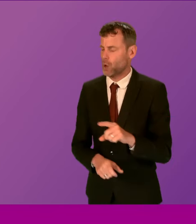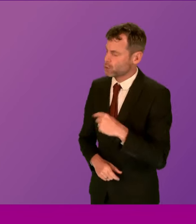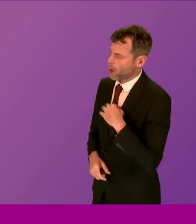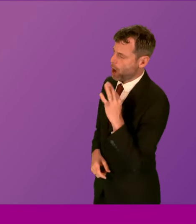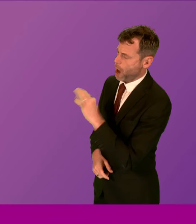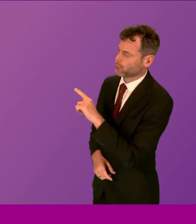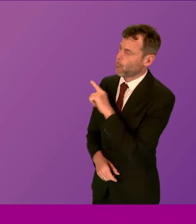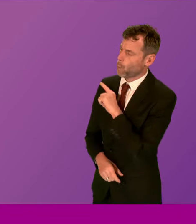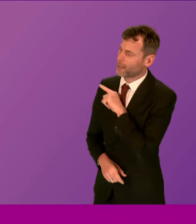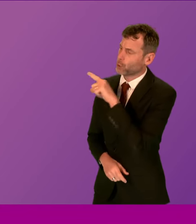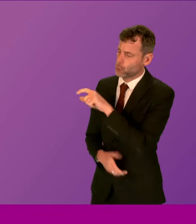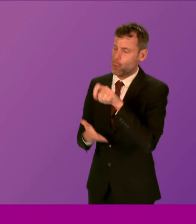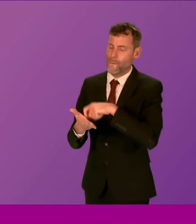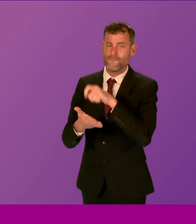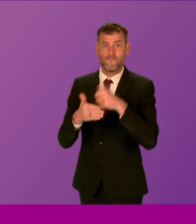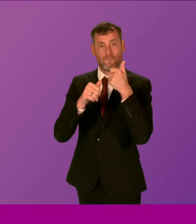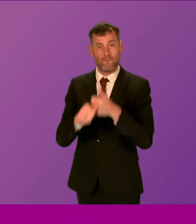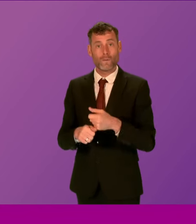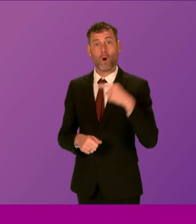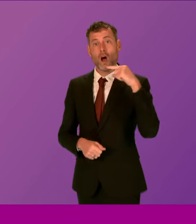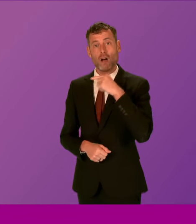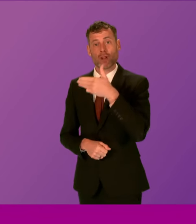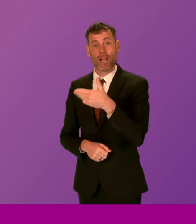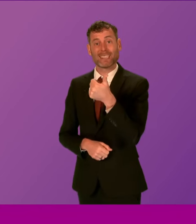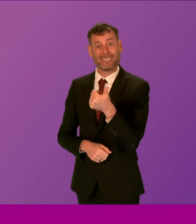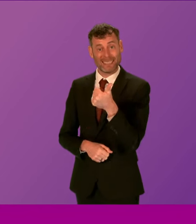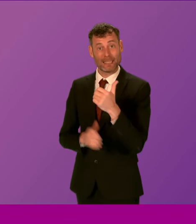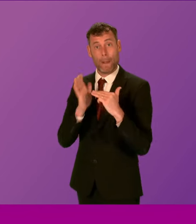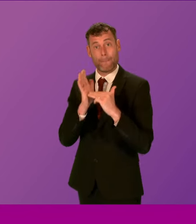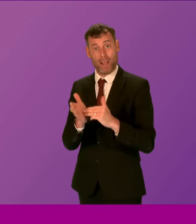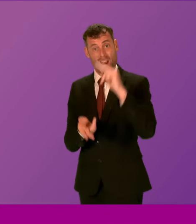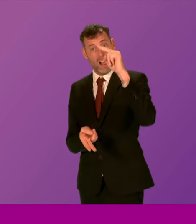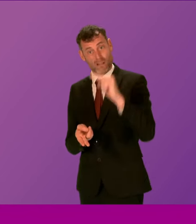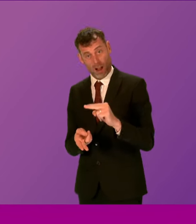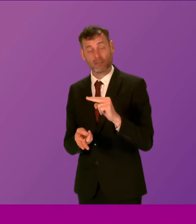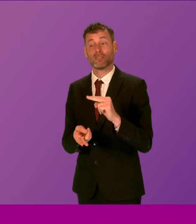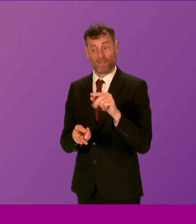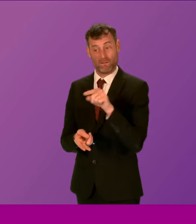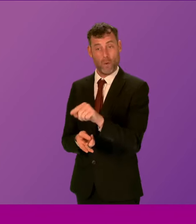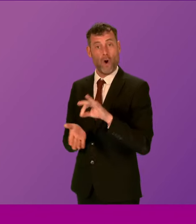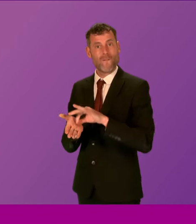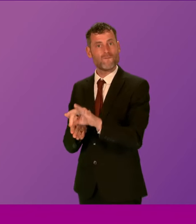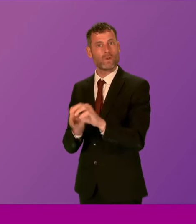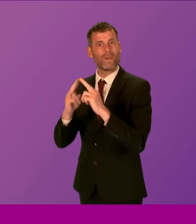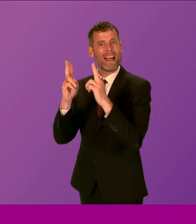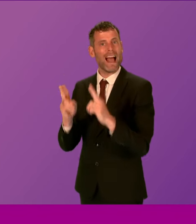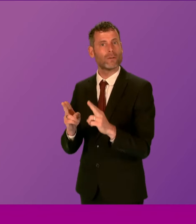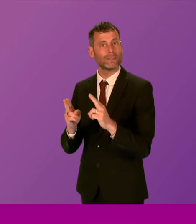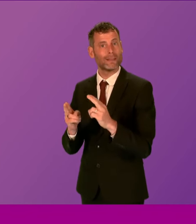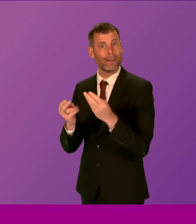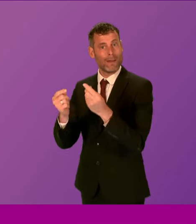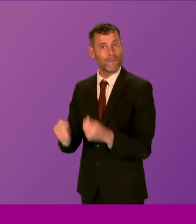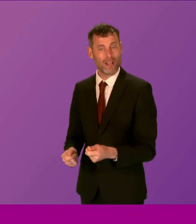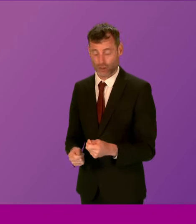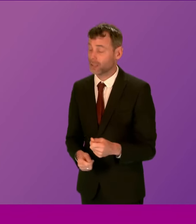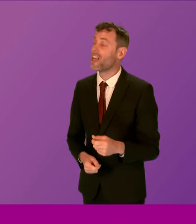196 million cut to the affordable housing budget on the same day that the Government published a report blaming a lack